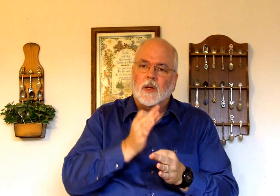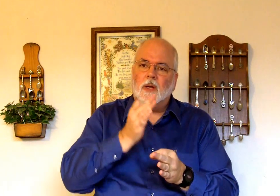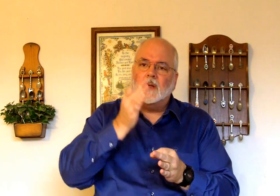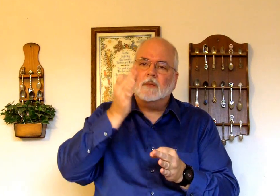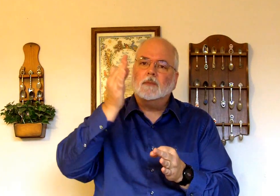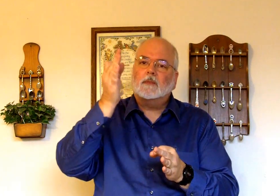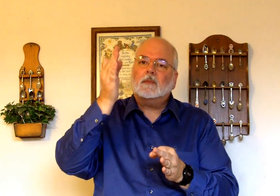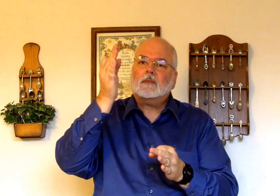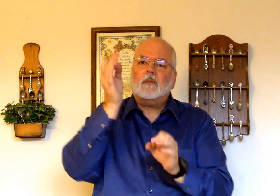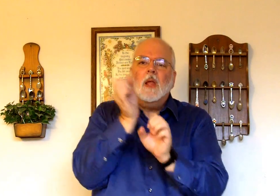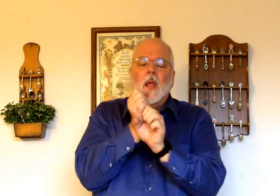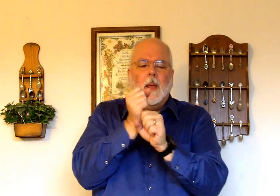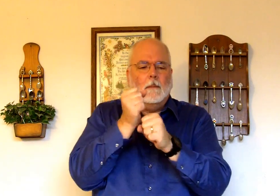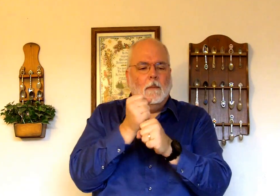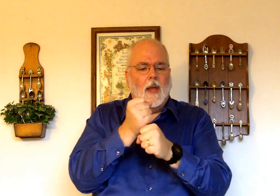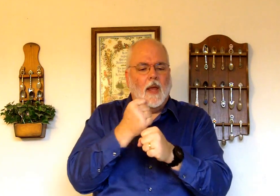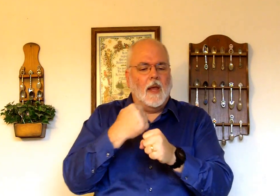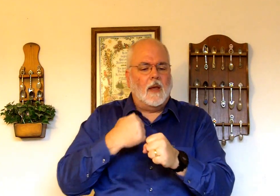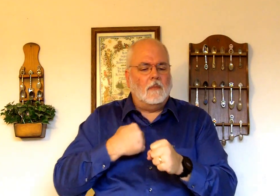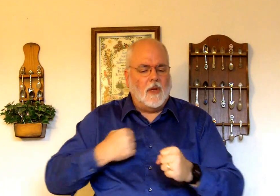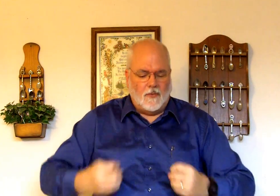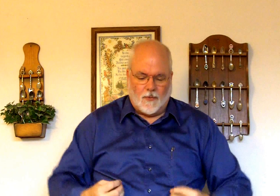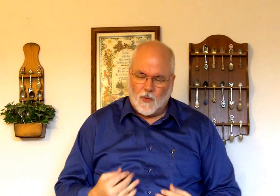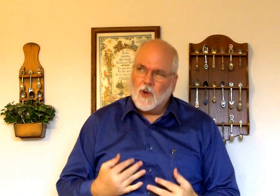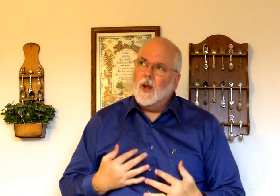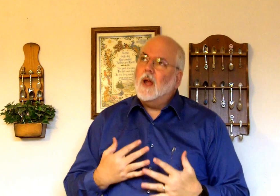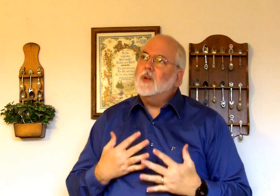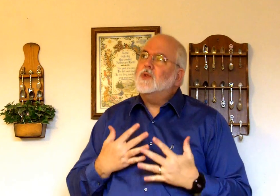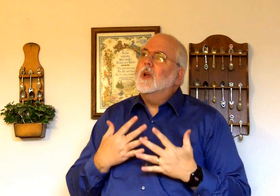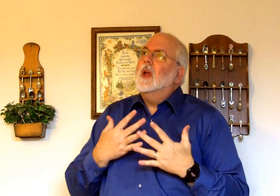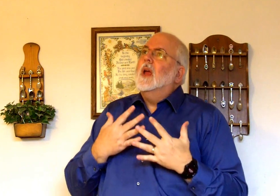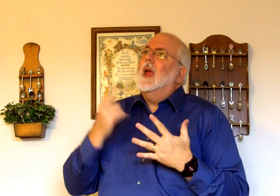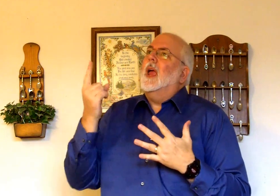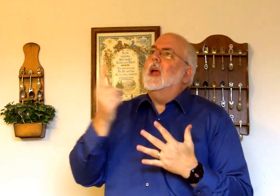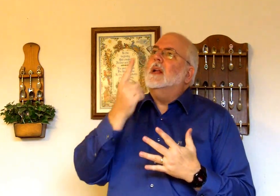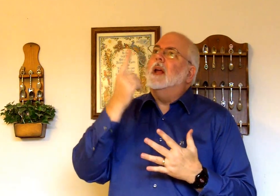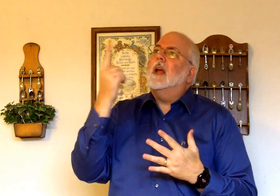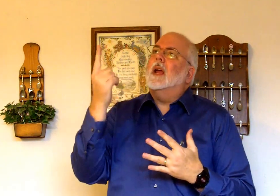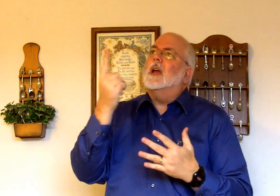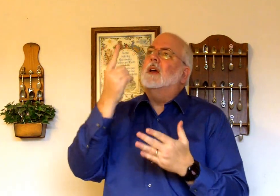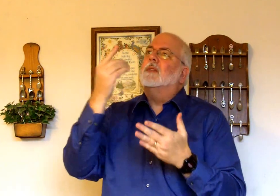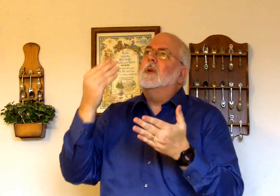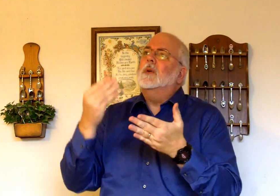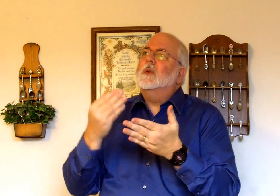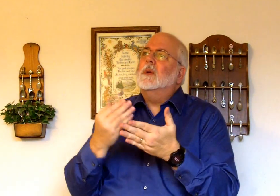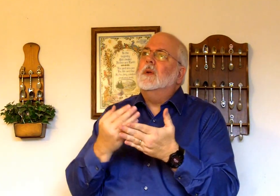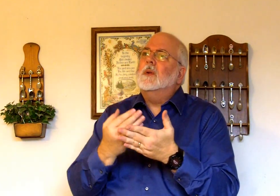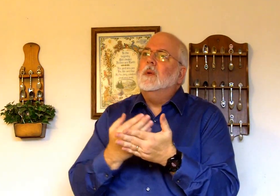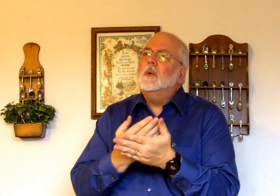Make me fresh and ever new.